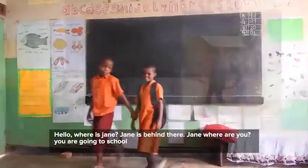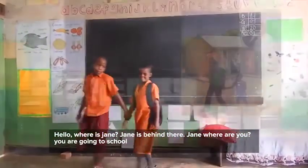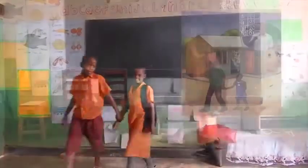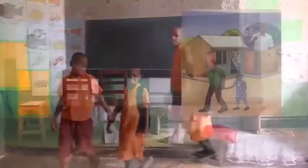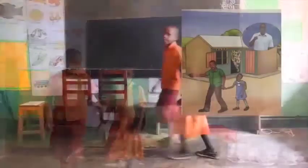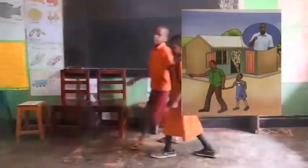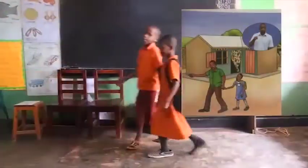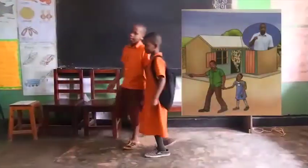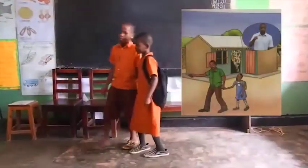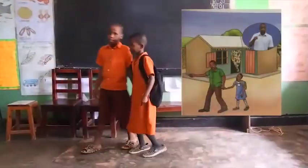Music